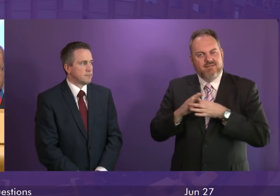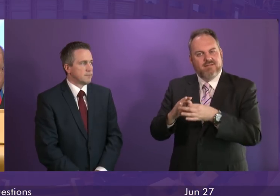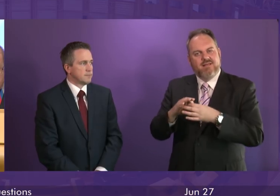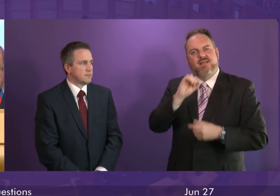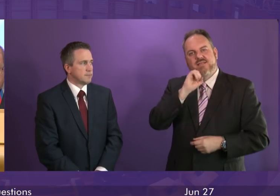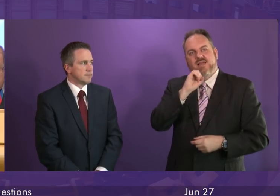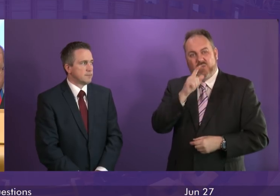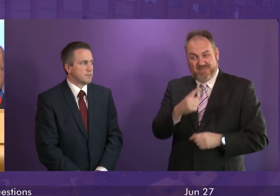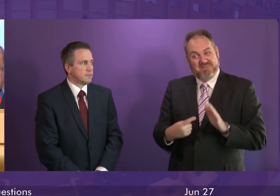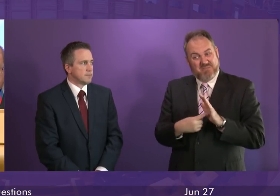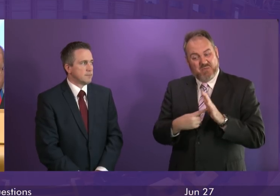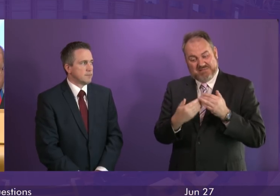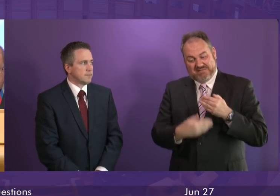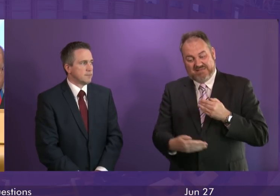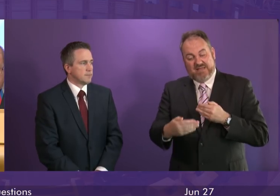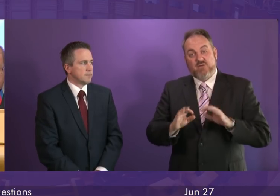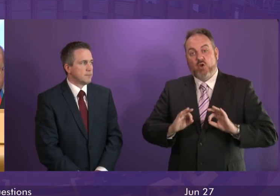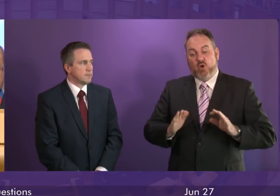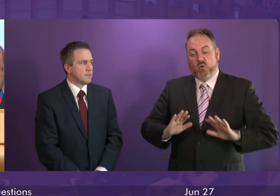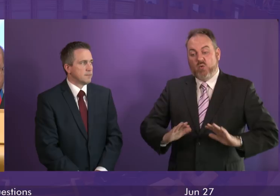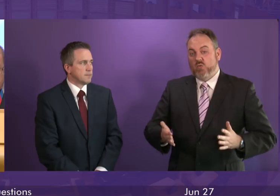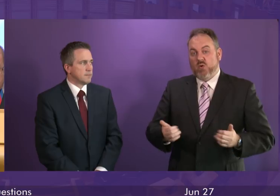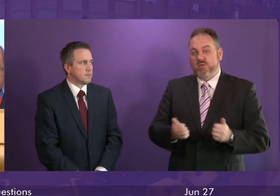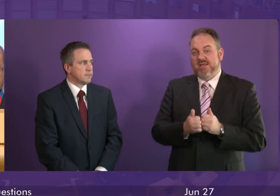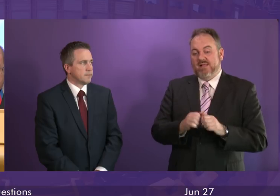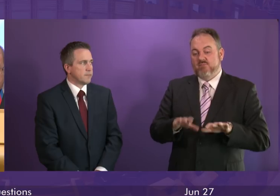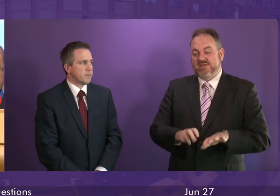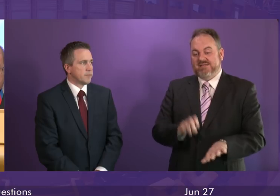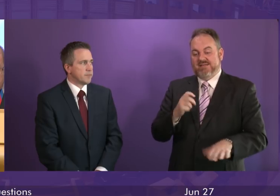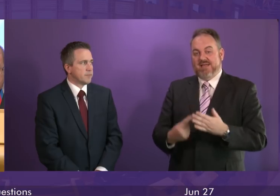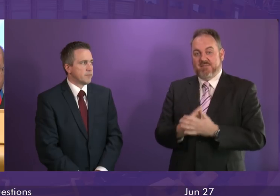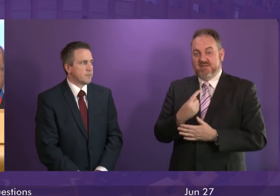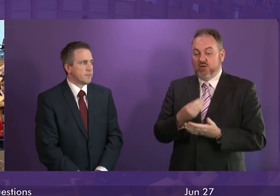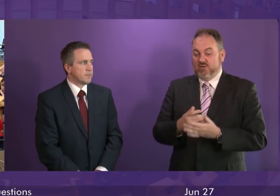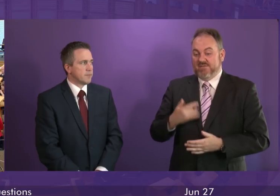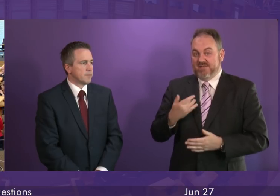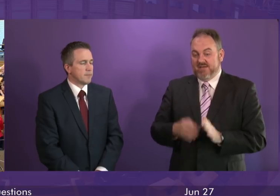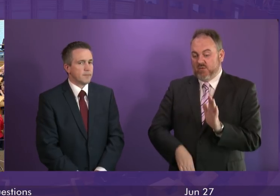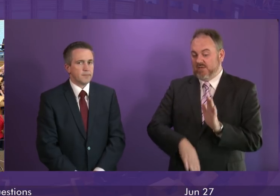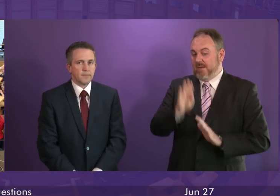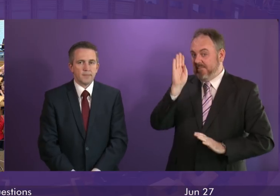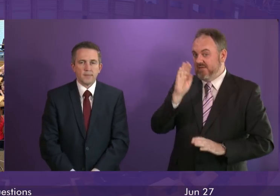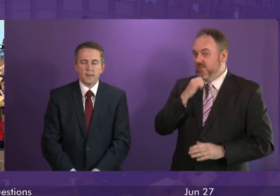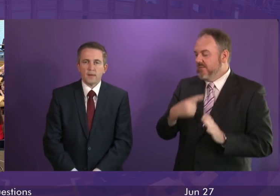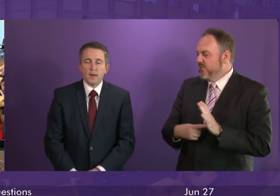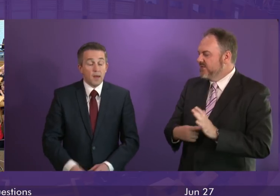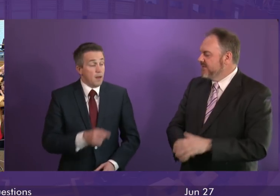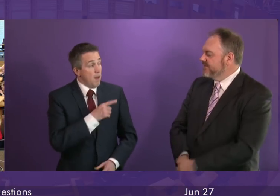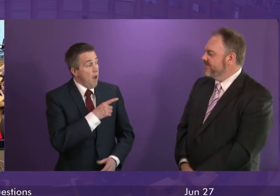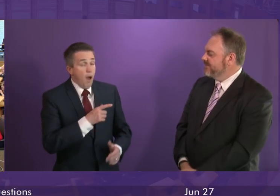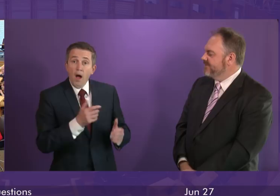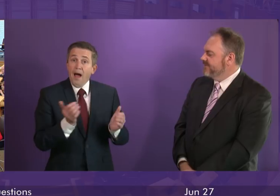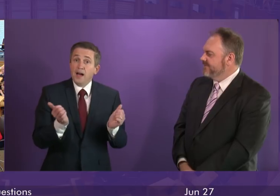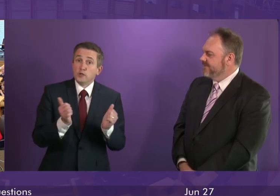become even more important if a no-deal Brexit hits the economy and the cost of living increases? The First Minister. Yes, agree very